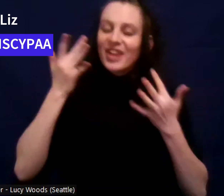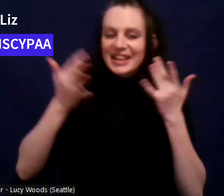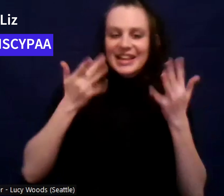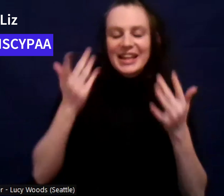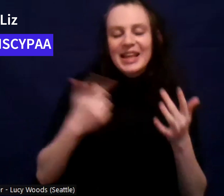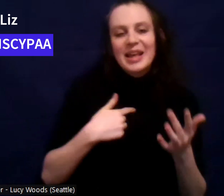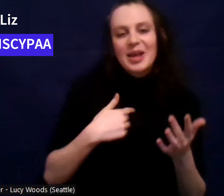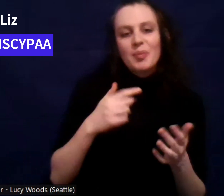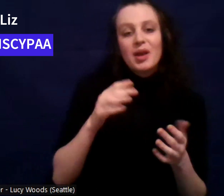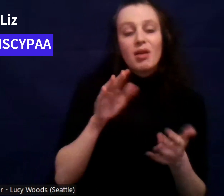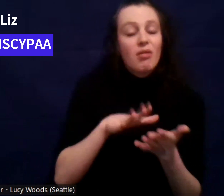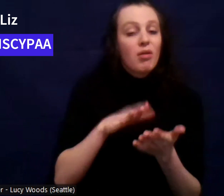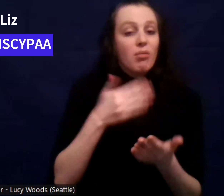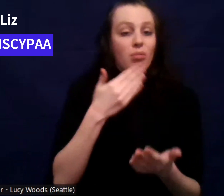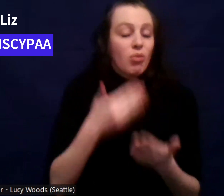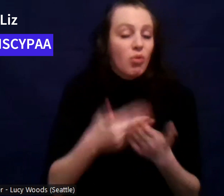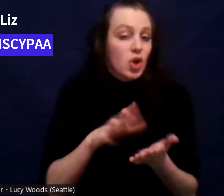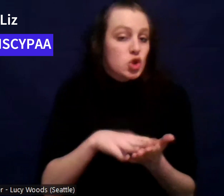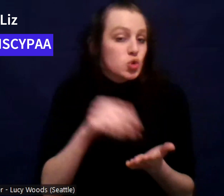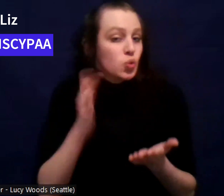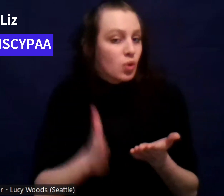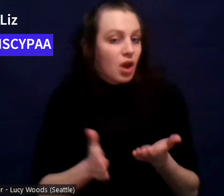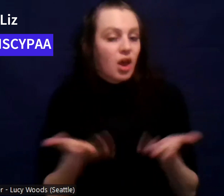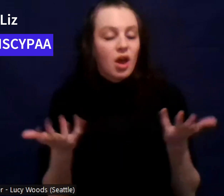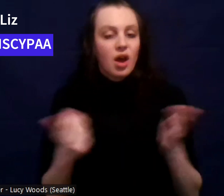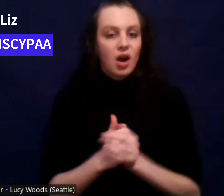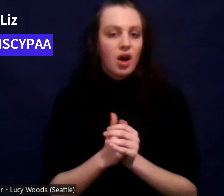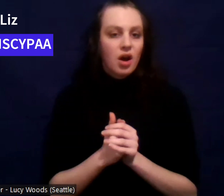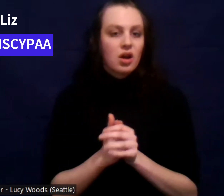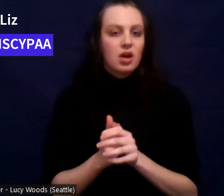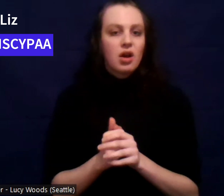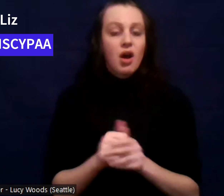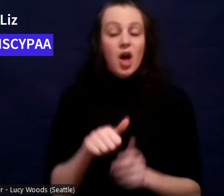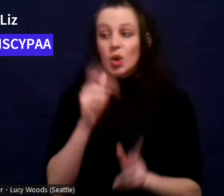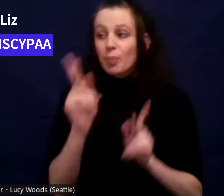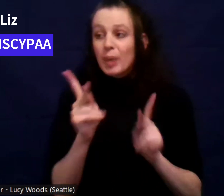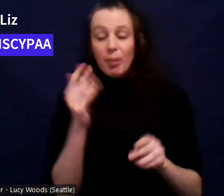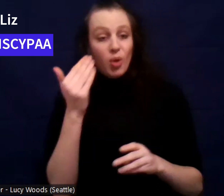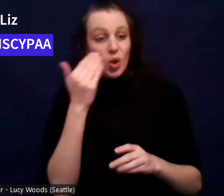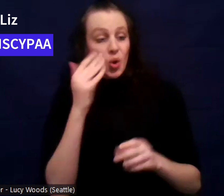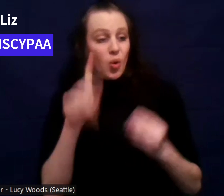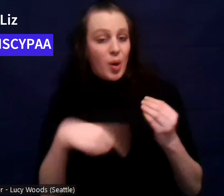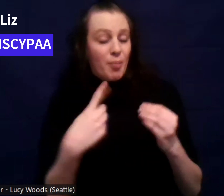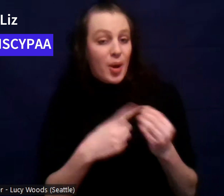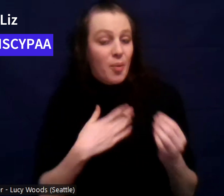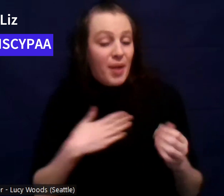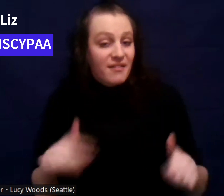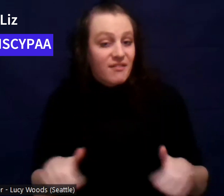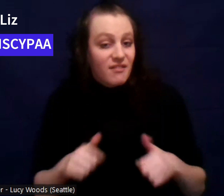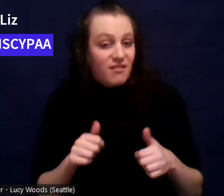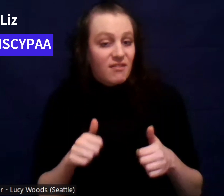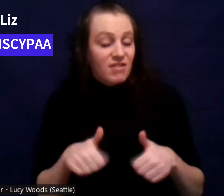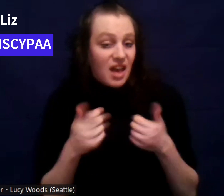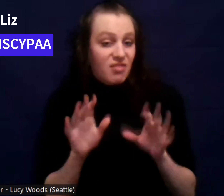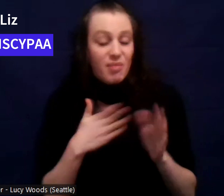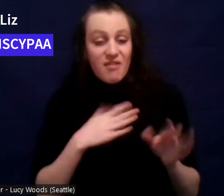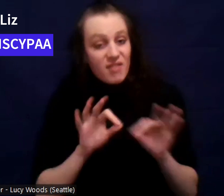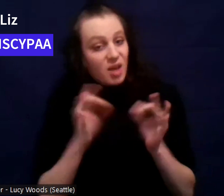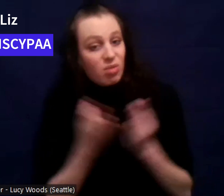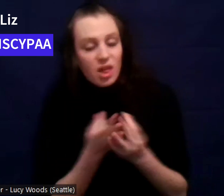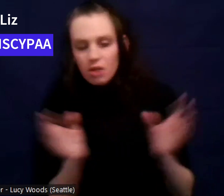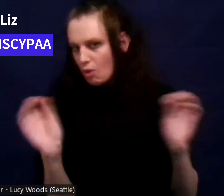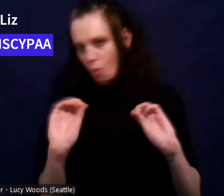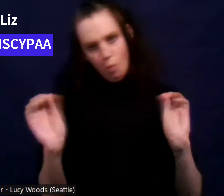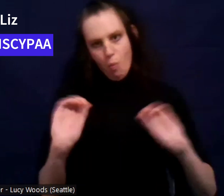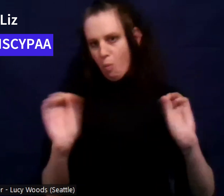school. And no one knew, none of my friends knew like how my house really was. Um,